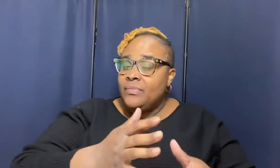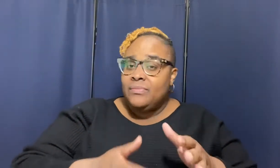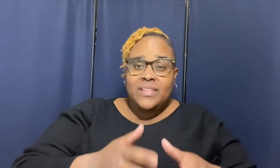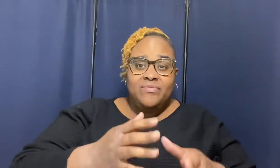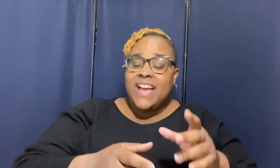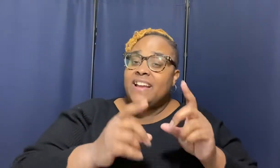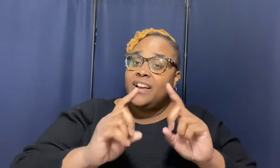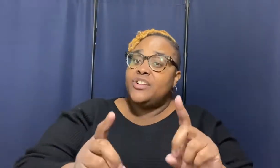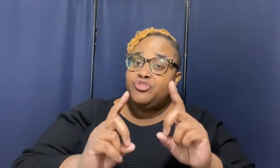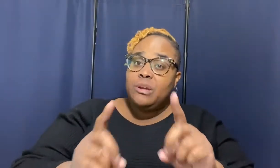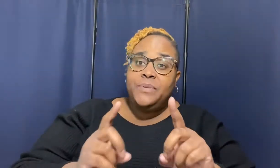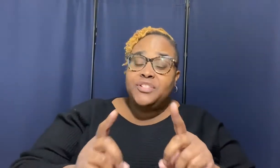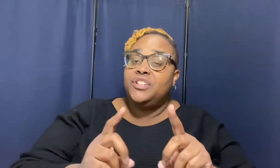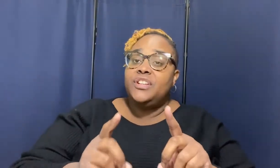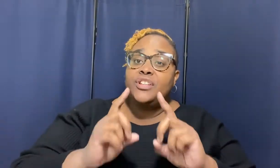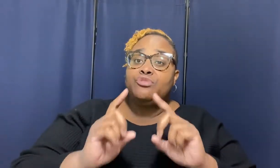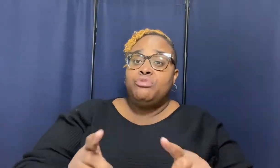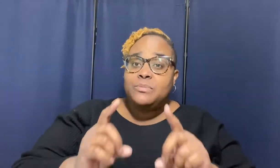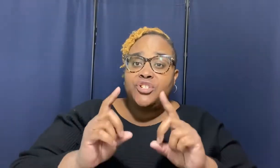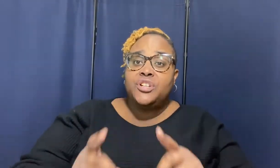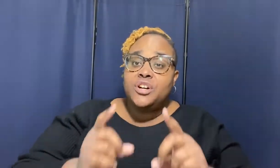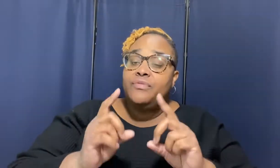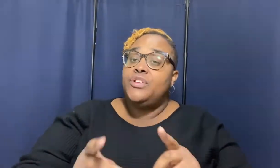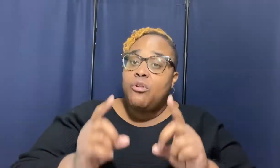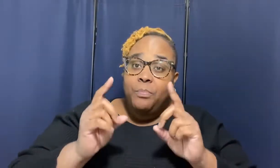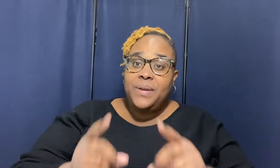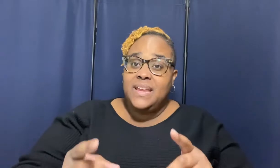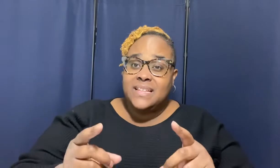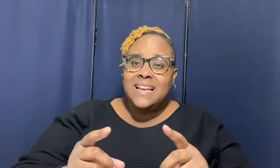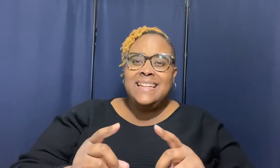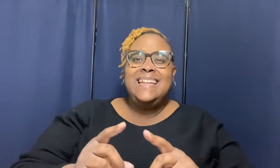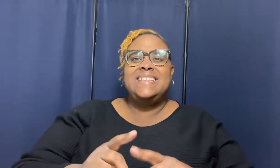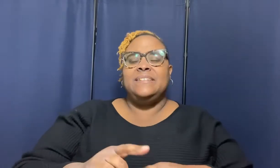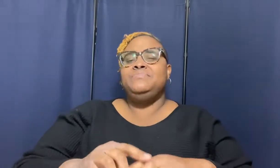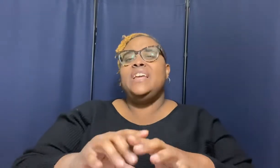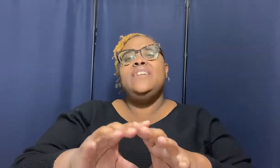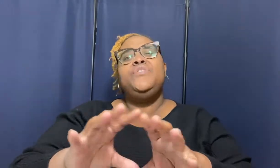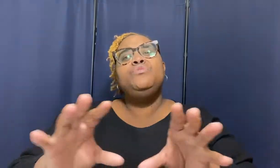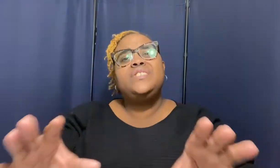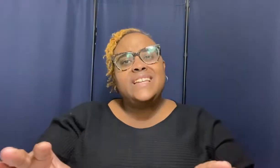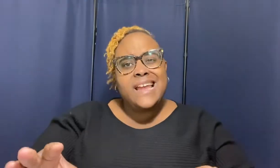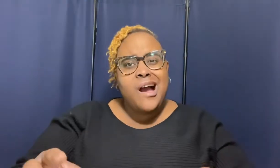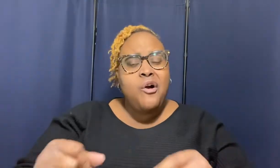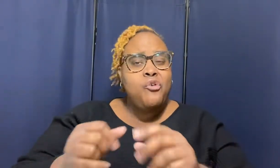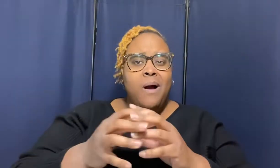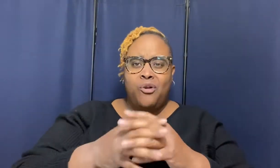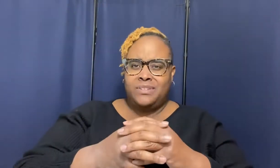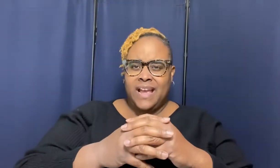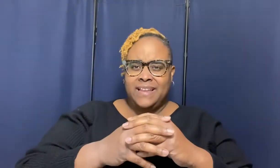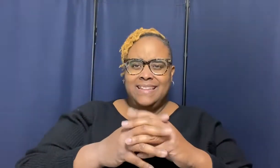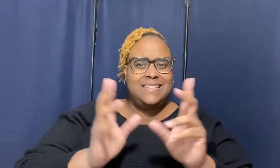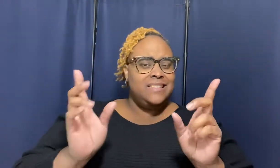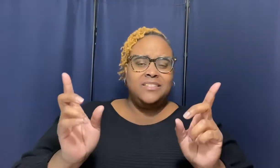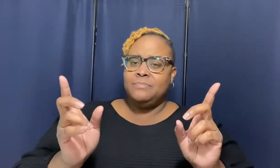that can contribute to the disruption of your peace listen if you sit at home all day listen to me